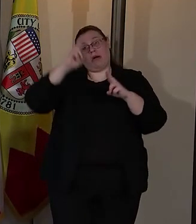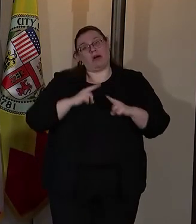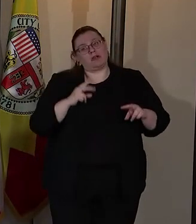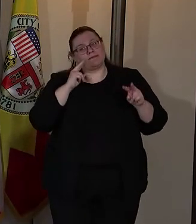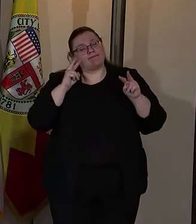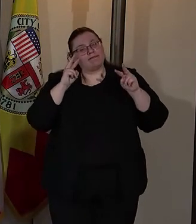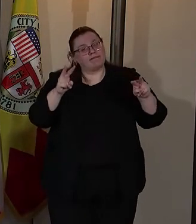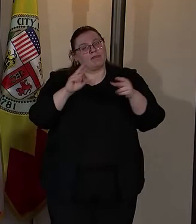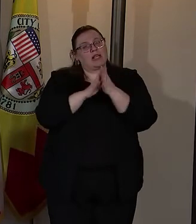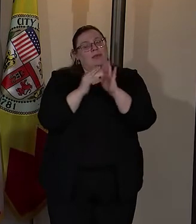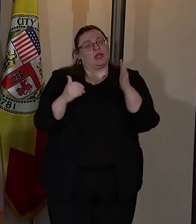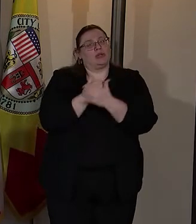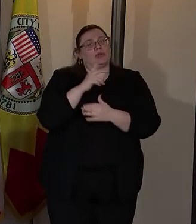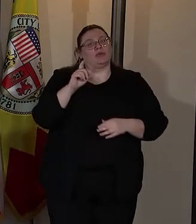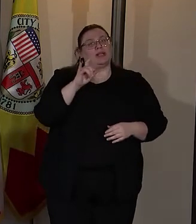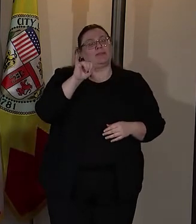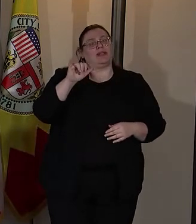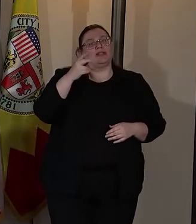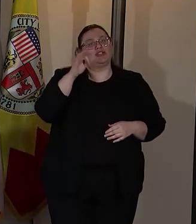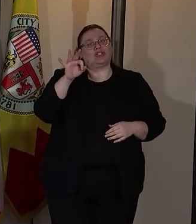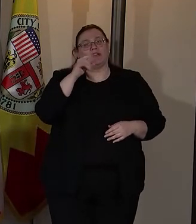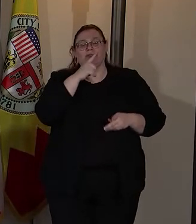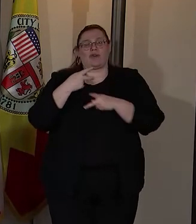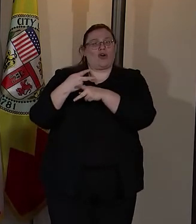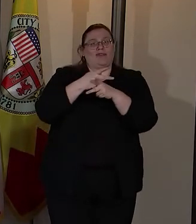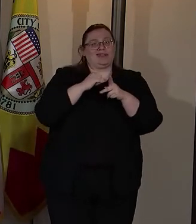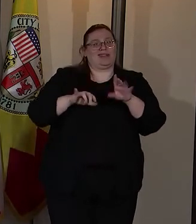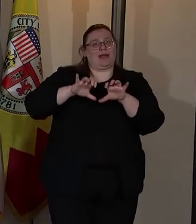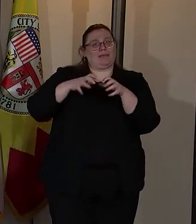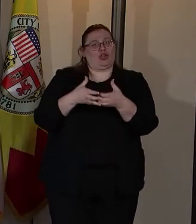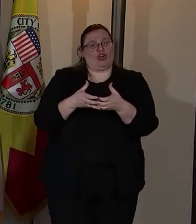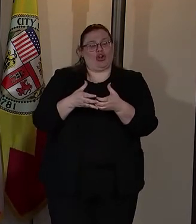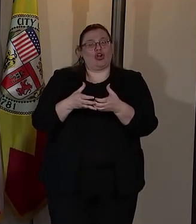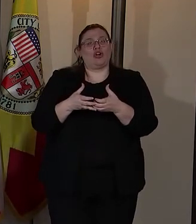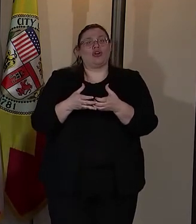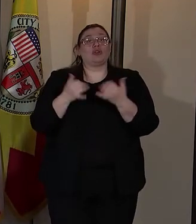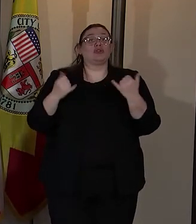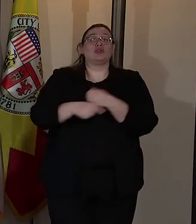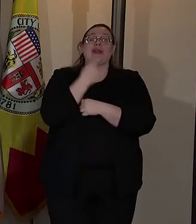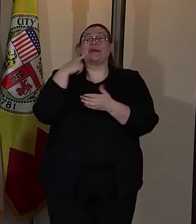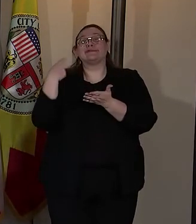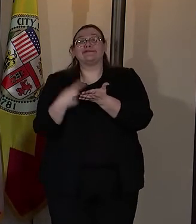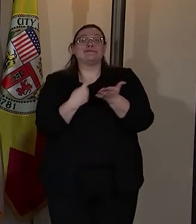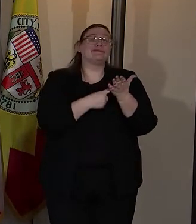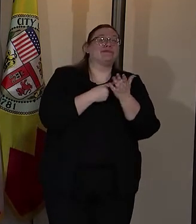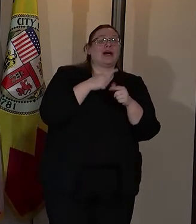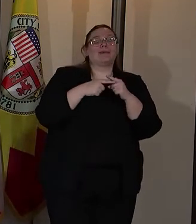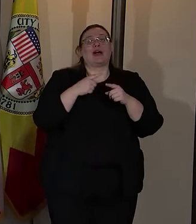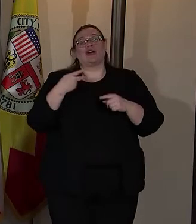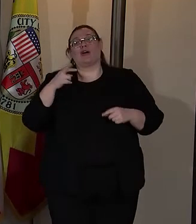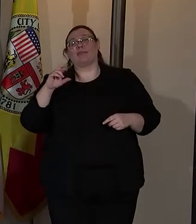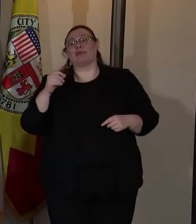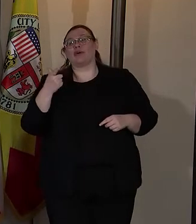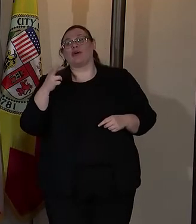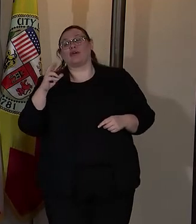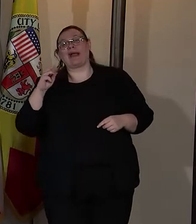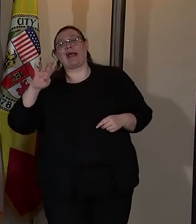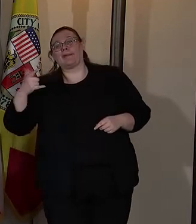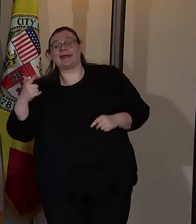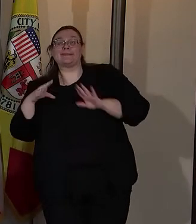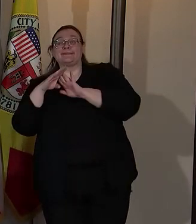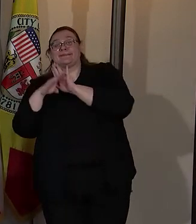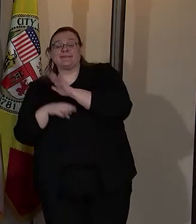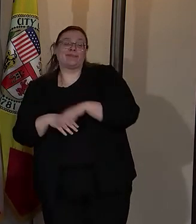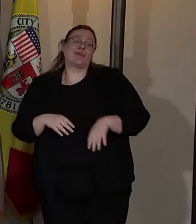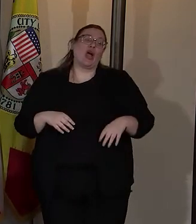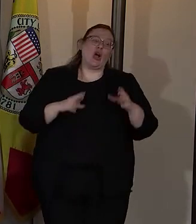to being the new deputy chief overseeing this bureau. There was a lot of talk today about the programming. There's a lot of narrative that police